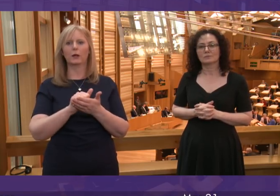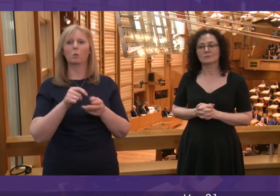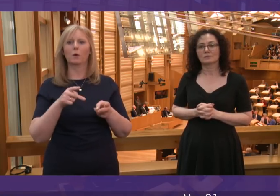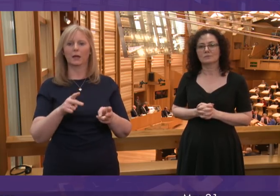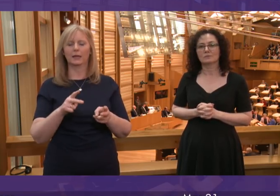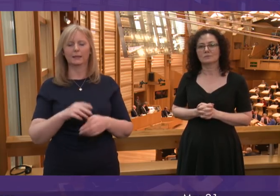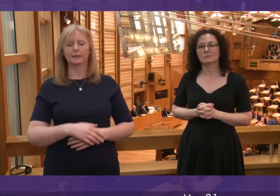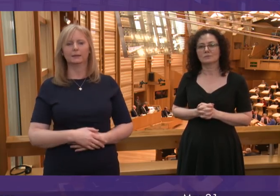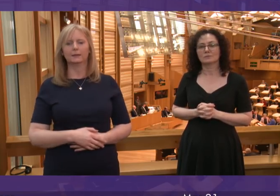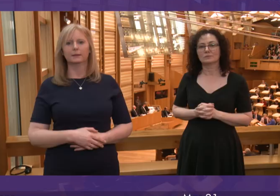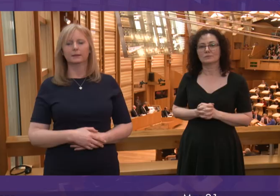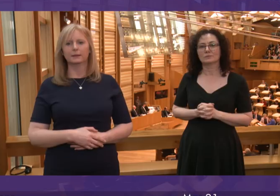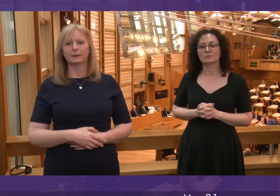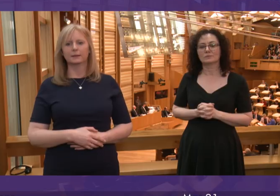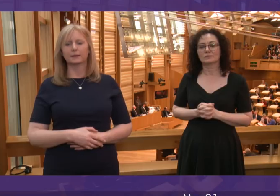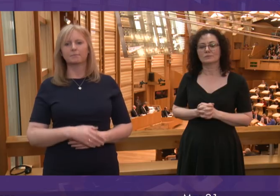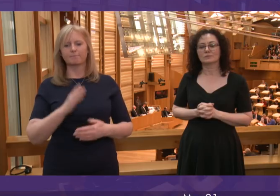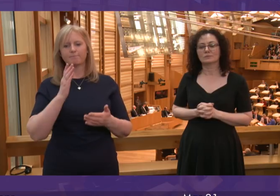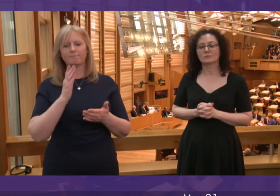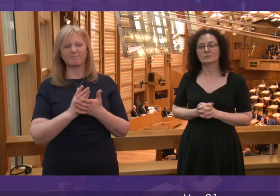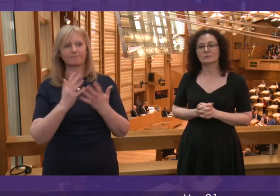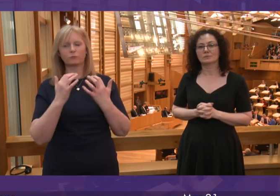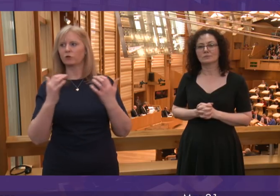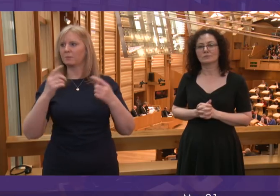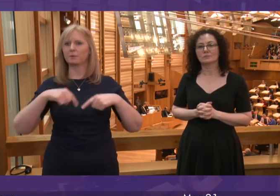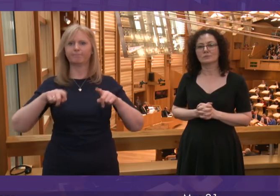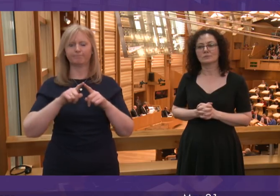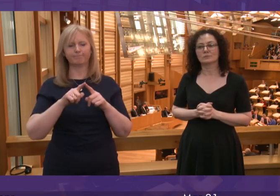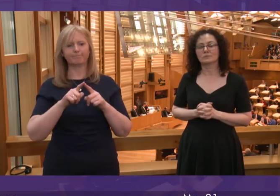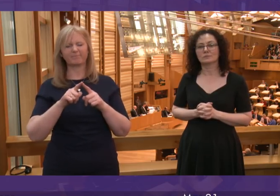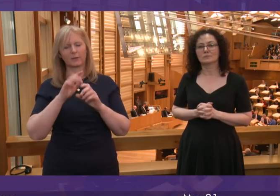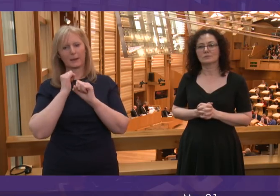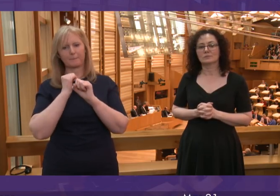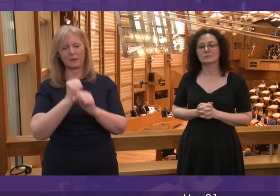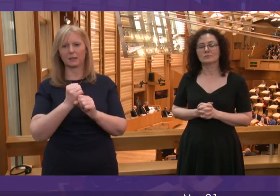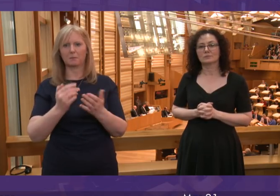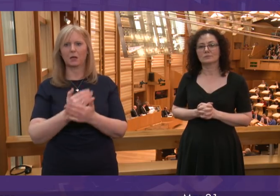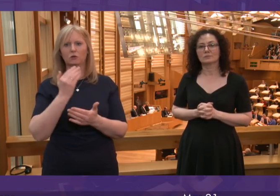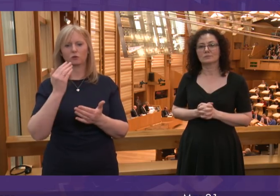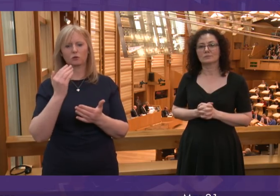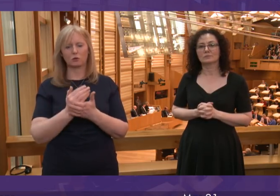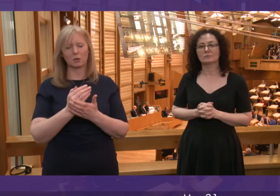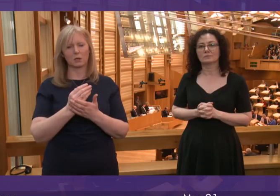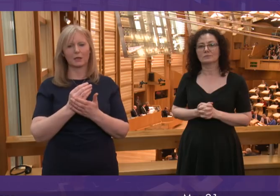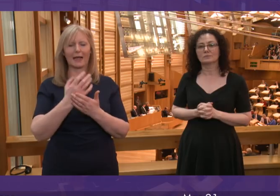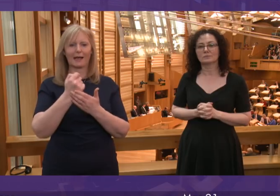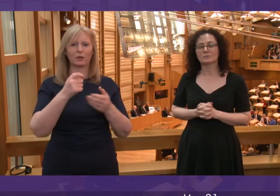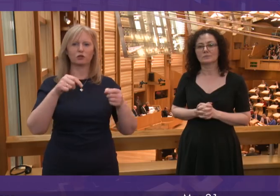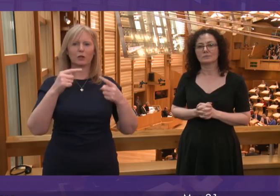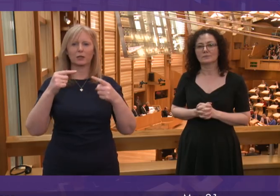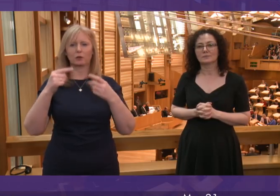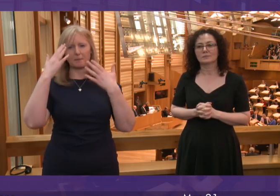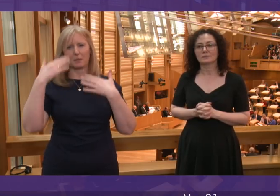absolutely, I think this applies across the Chamber, committed to ensuring that as some of the challenges around mental